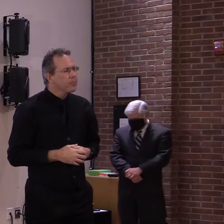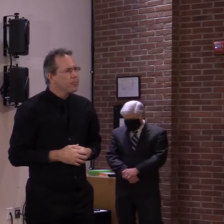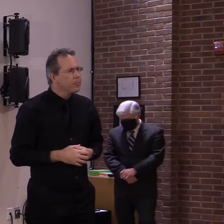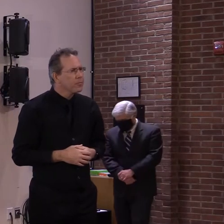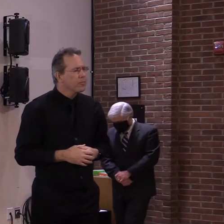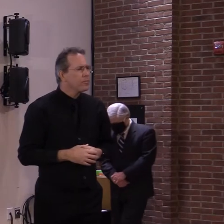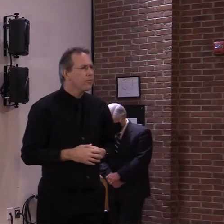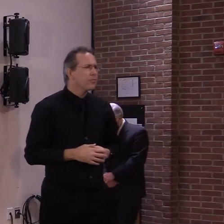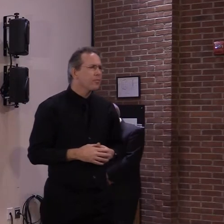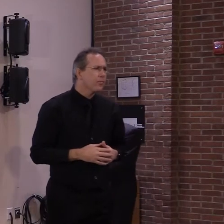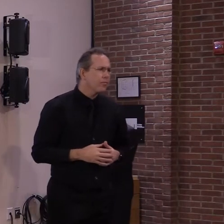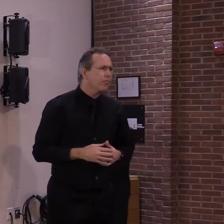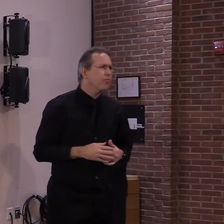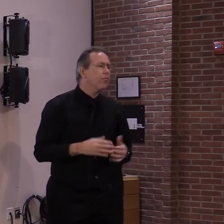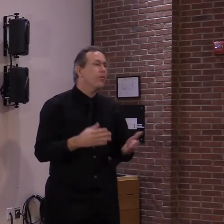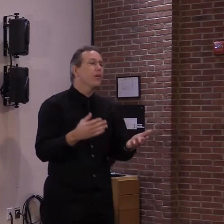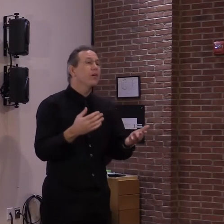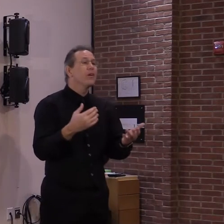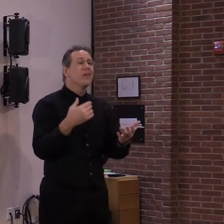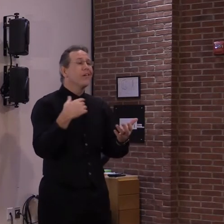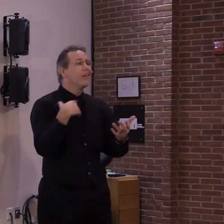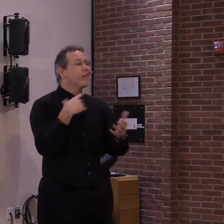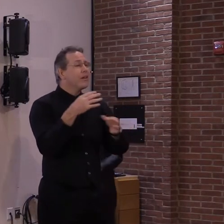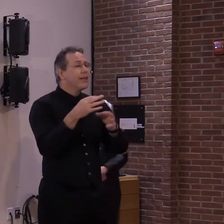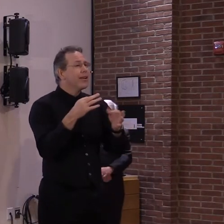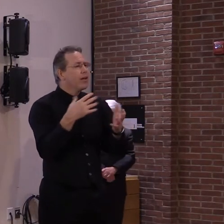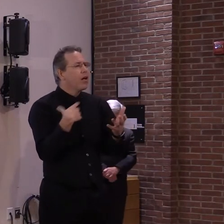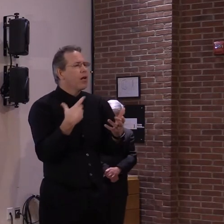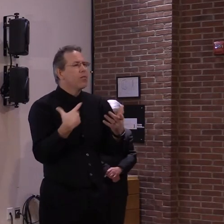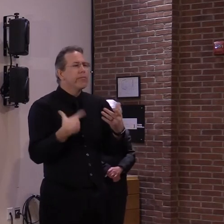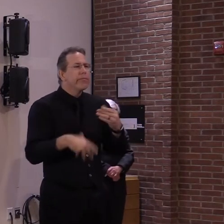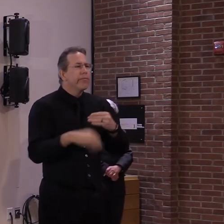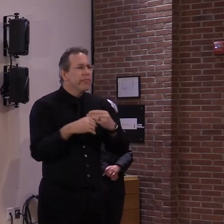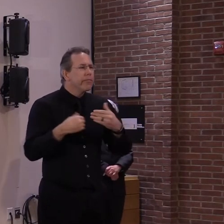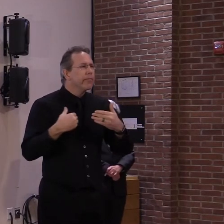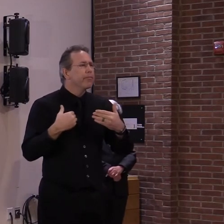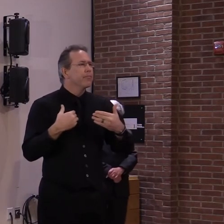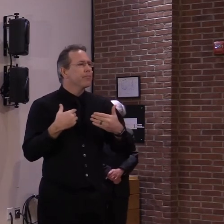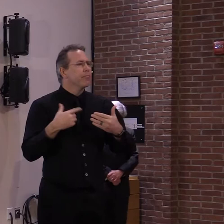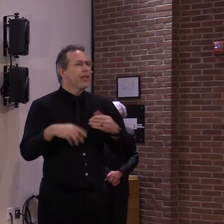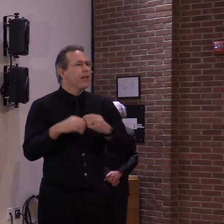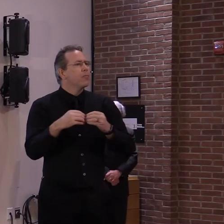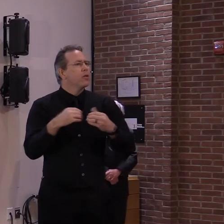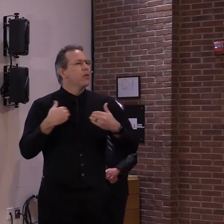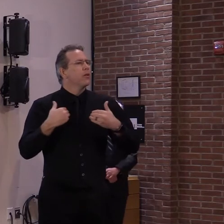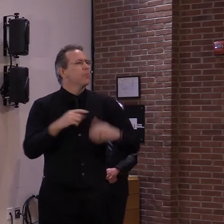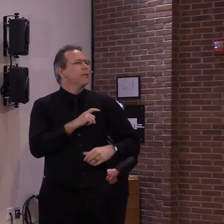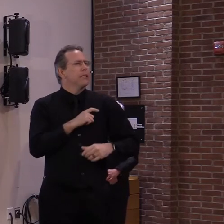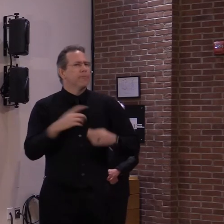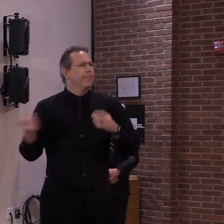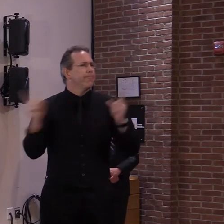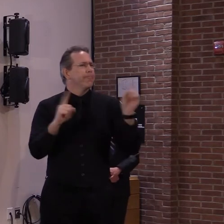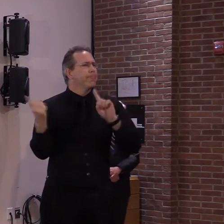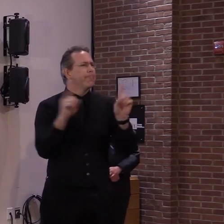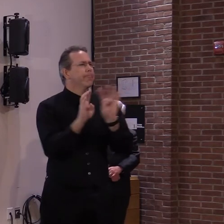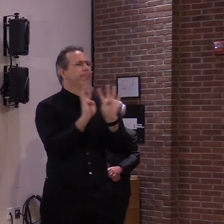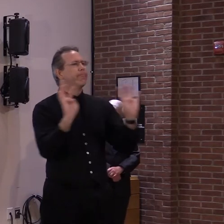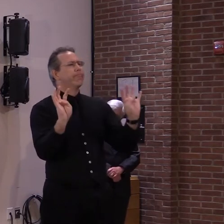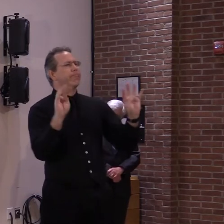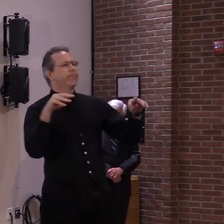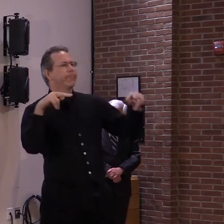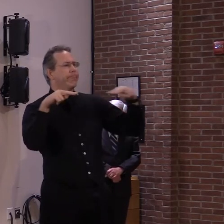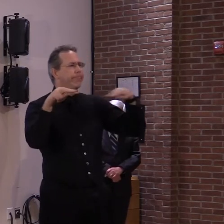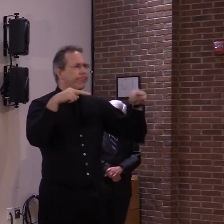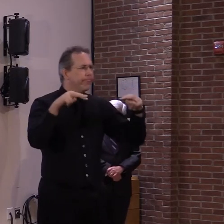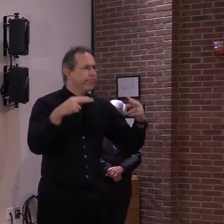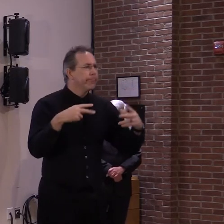in particular, but also in some other areas, uh, of Vermont with some more high visibility. Uh, I think if you look next door to the state house right now, that is, uh,